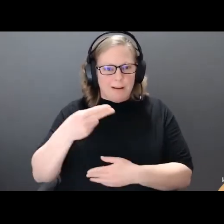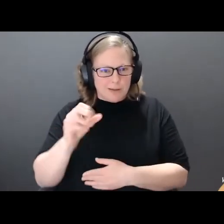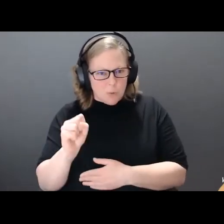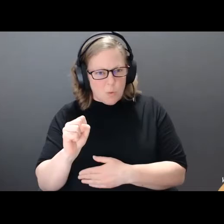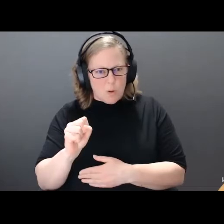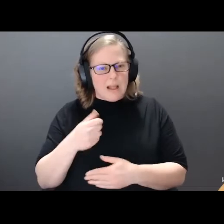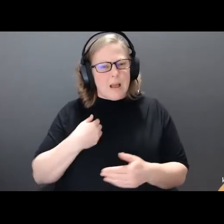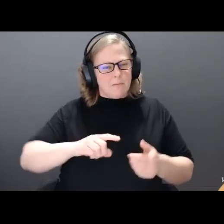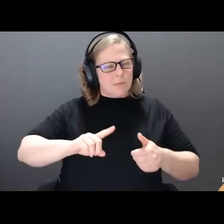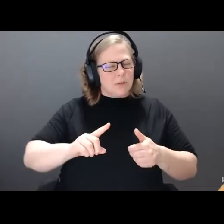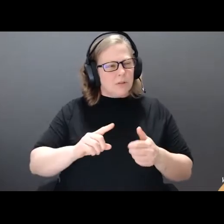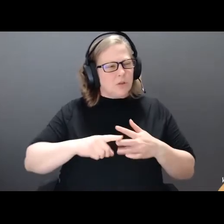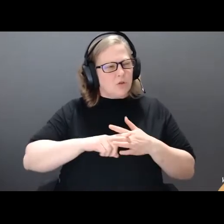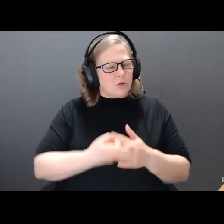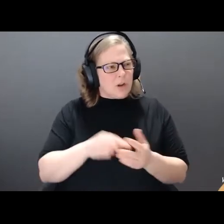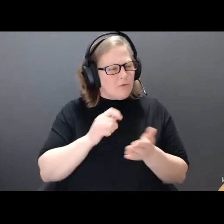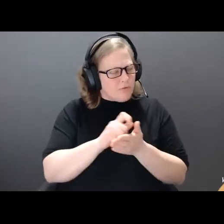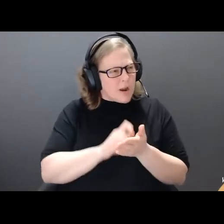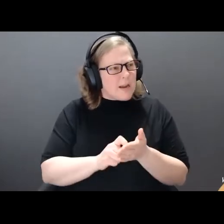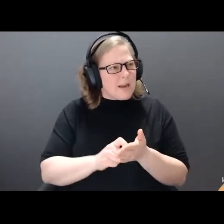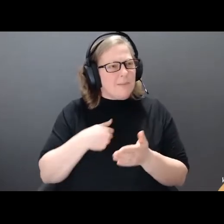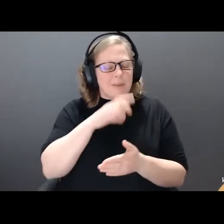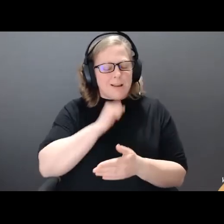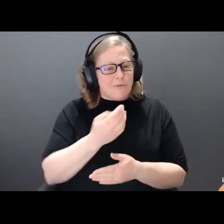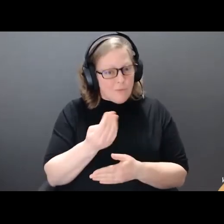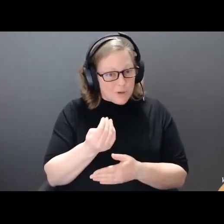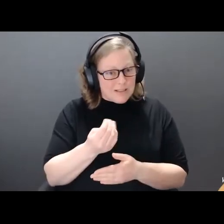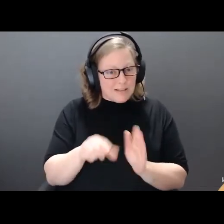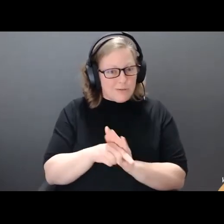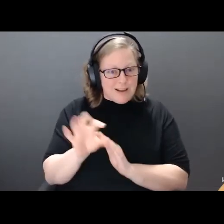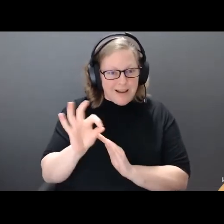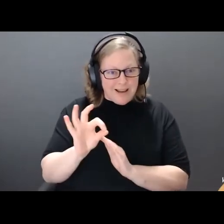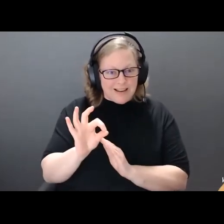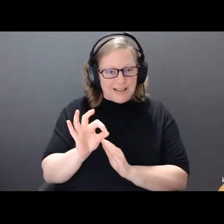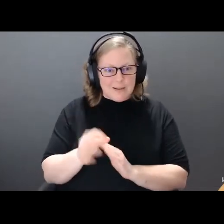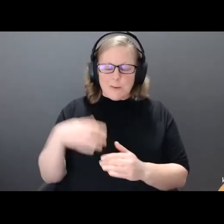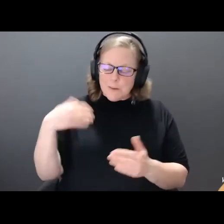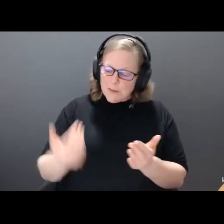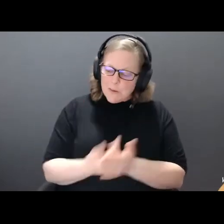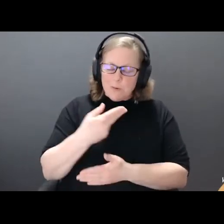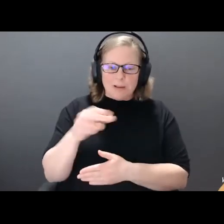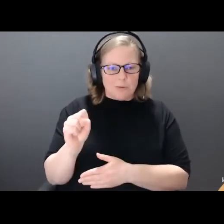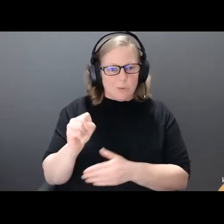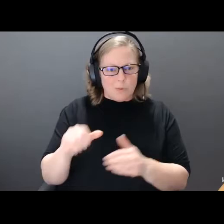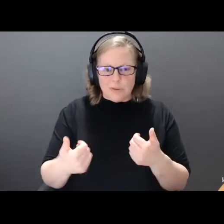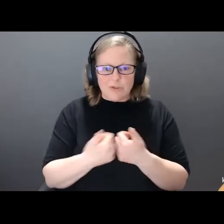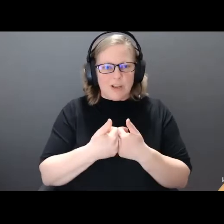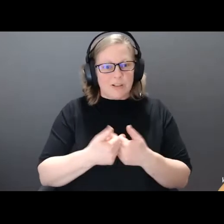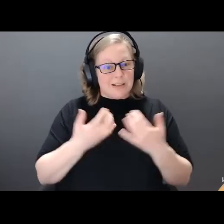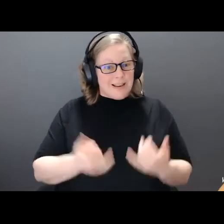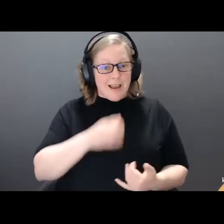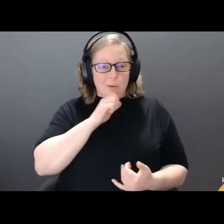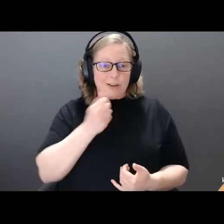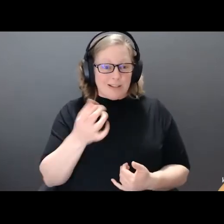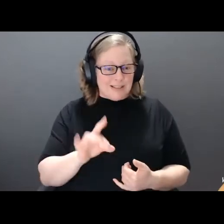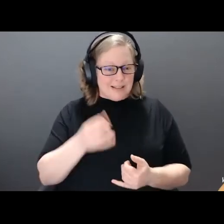book, I was 14 in the ninth grade. I was fresh into the new challenge of high school. Currently, I am 18 and in my last semester